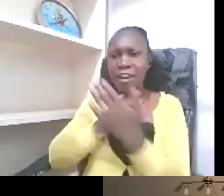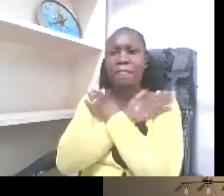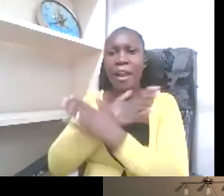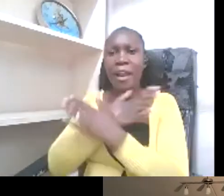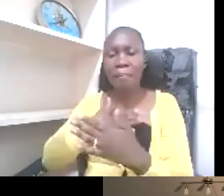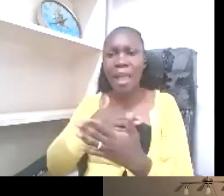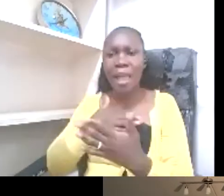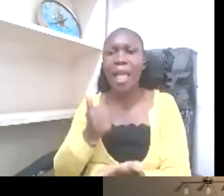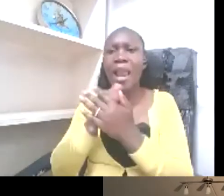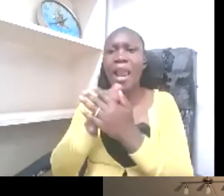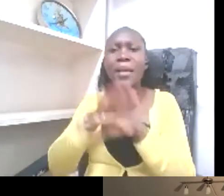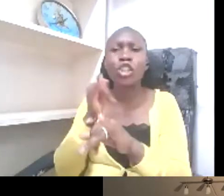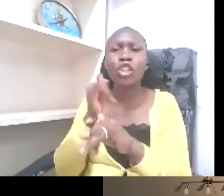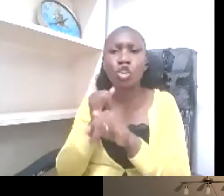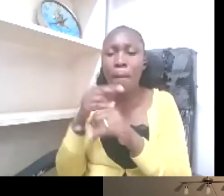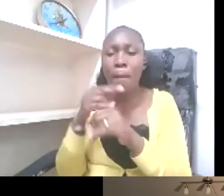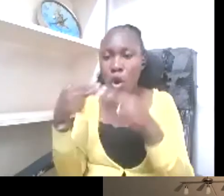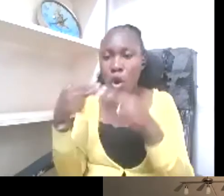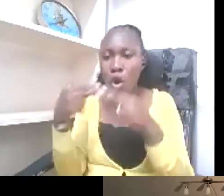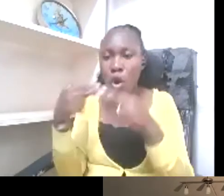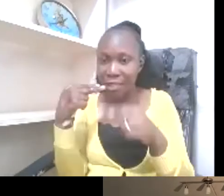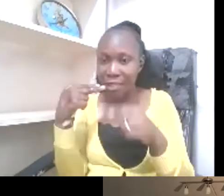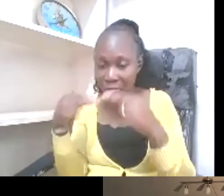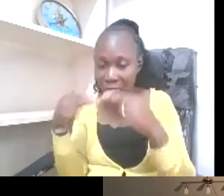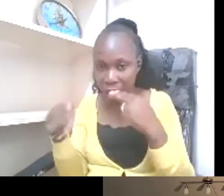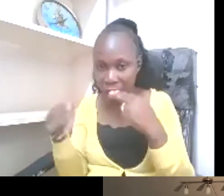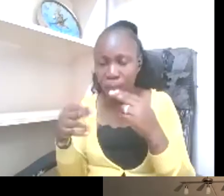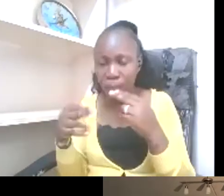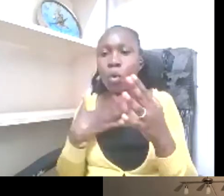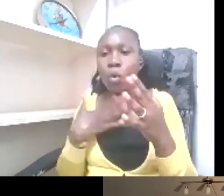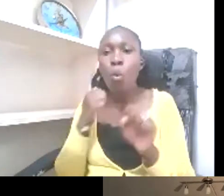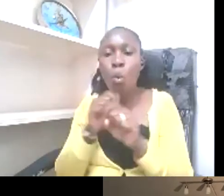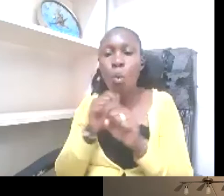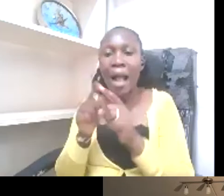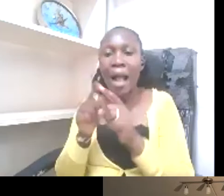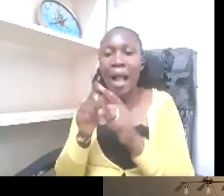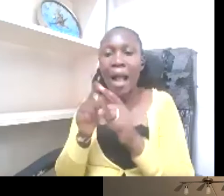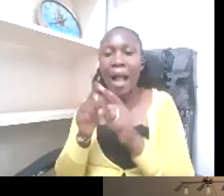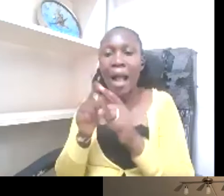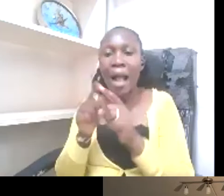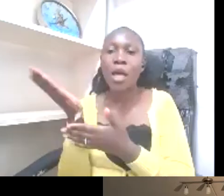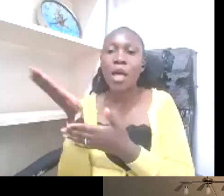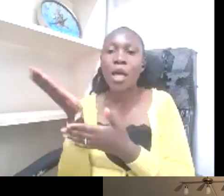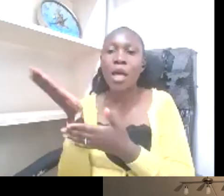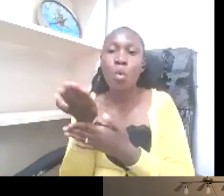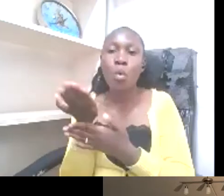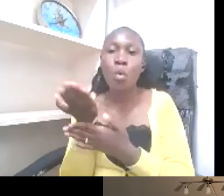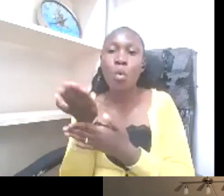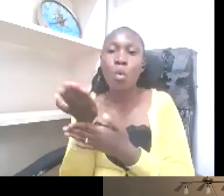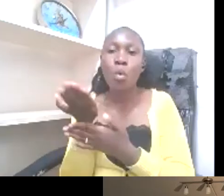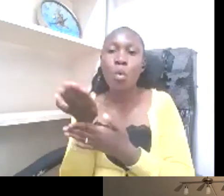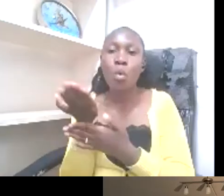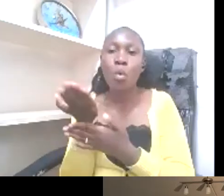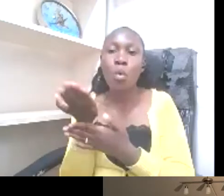wanted to work as a waitress to serve, you know, food and be bridges to customers and the